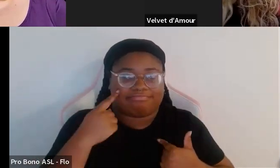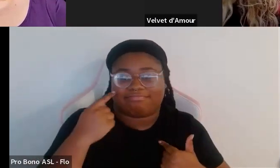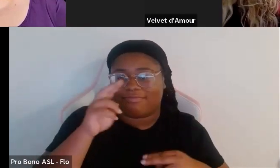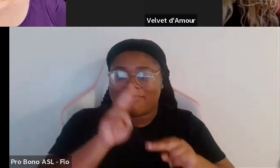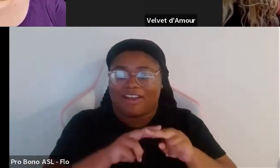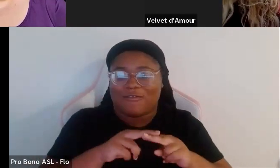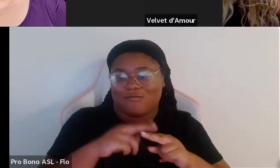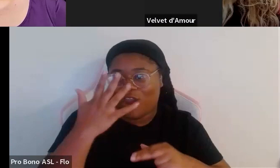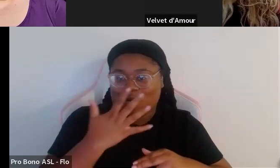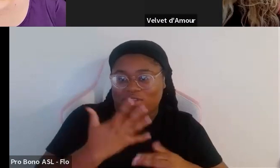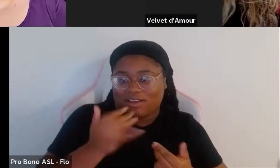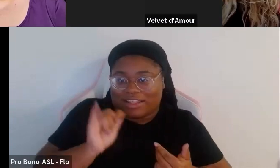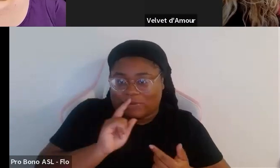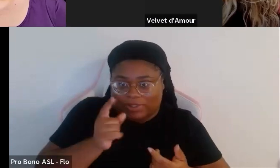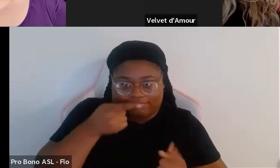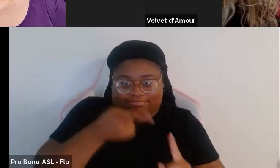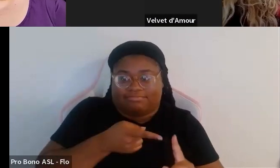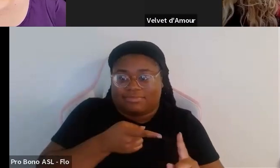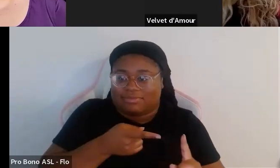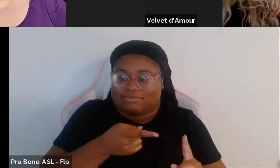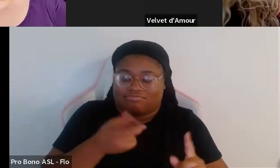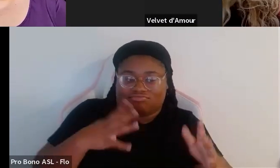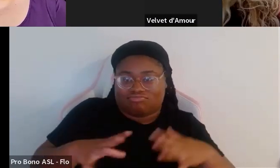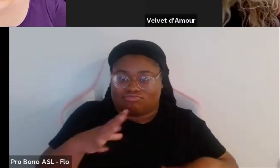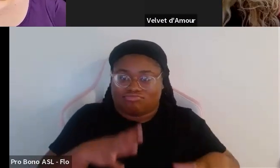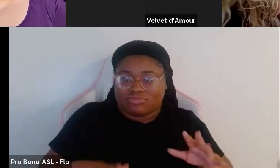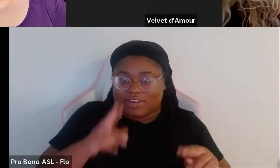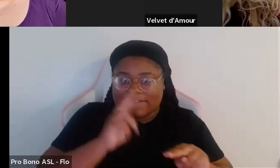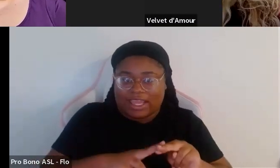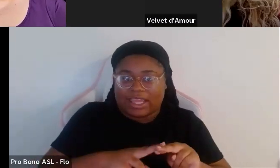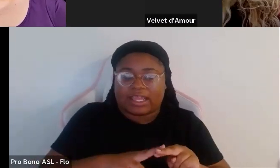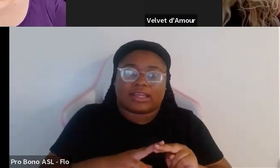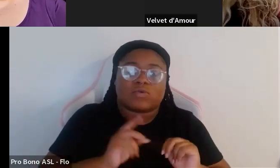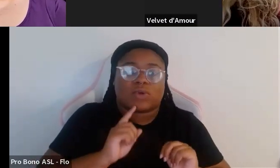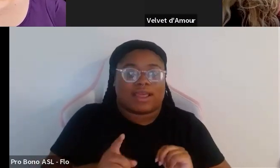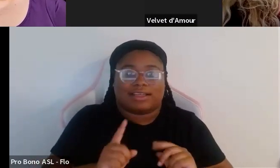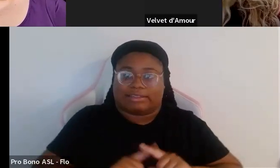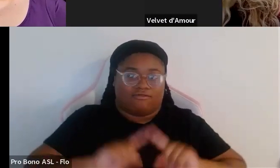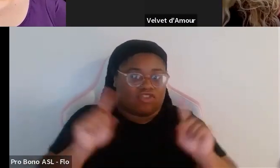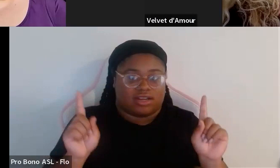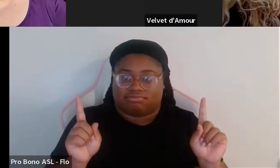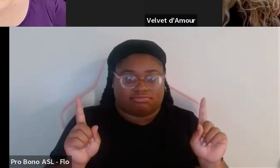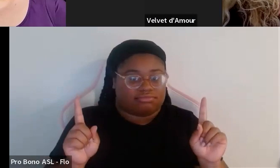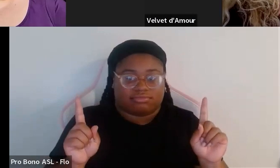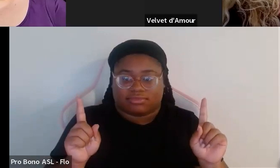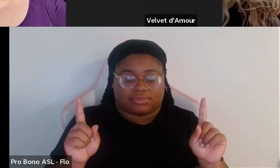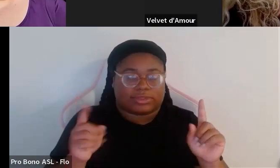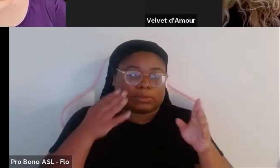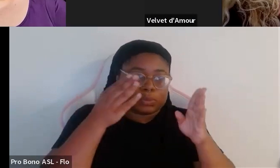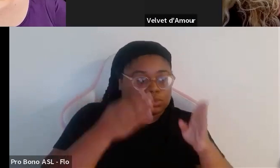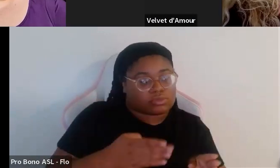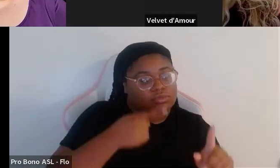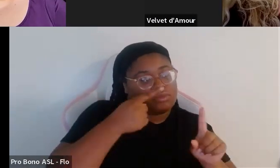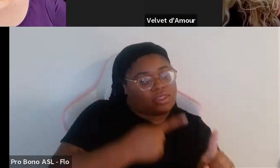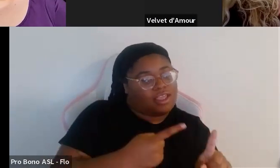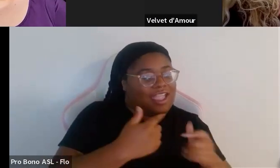that's what it breaks down to have fun with how you look you know and and it's so different it's so there's a person who you know